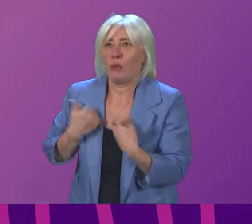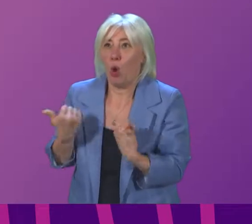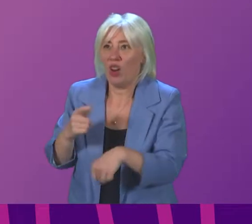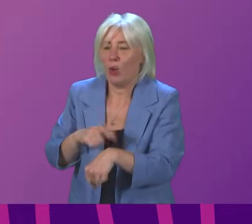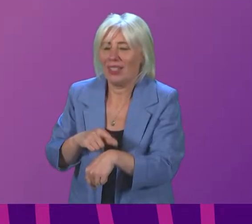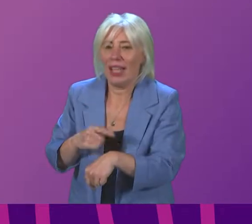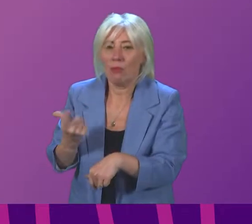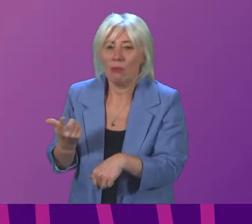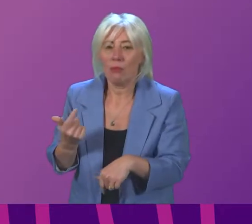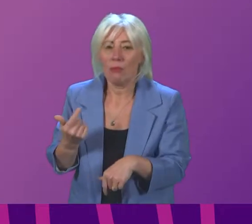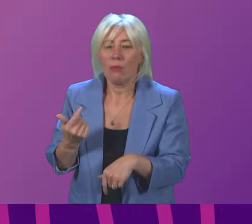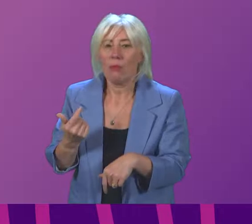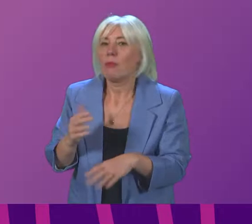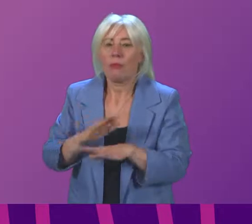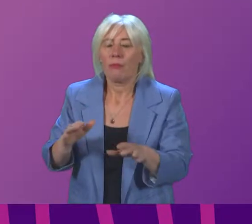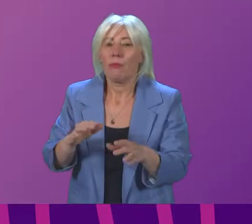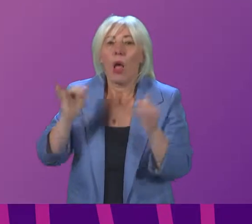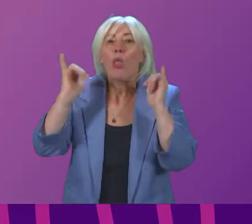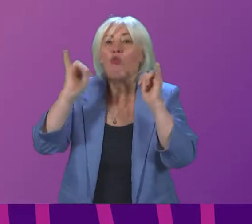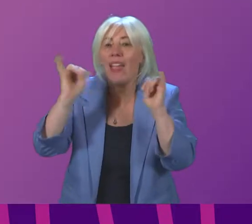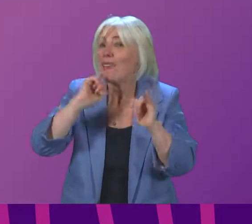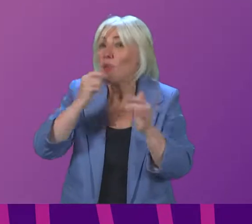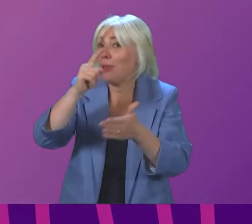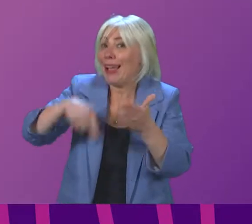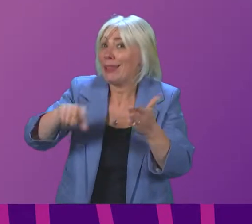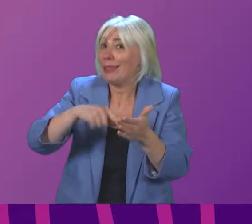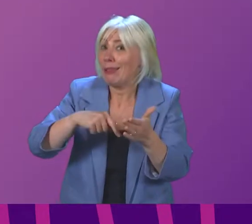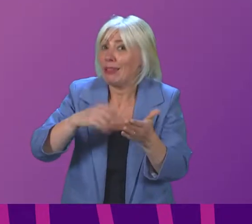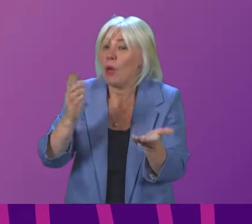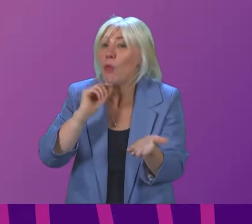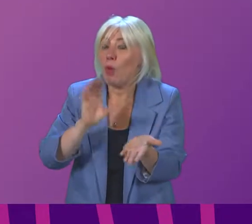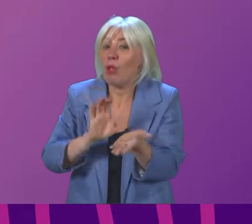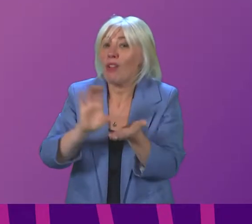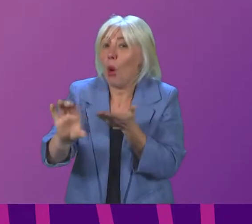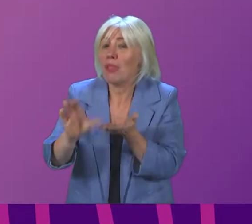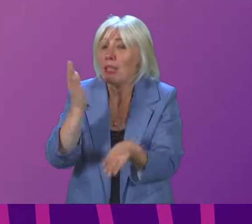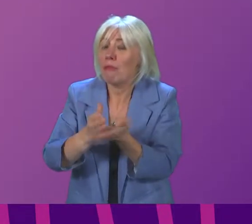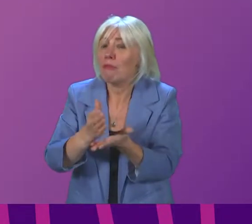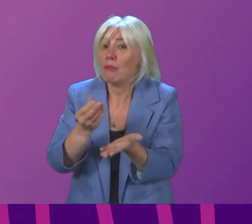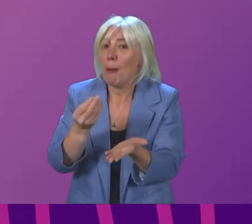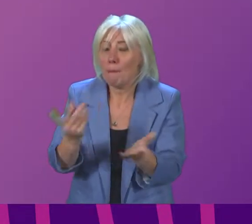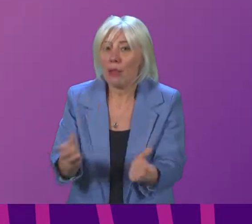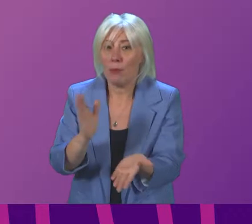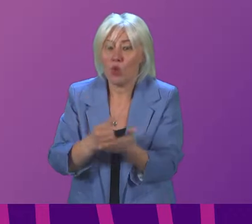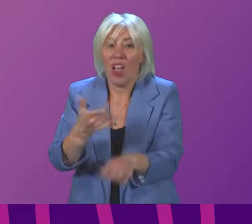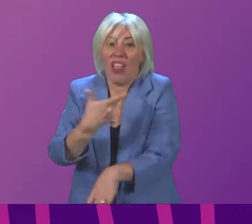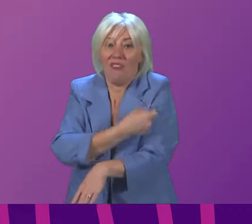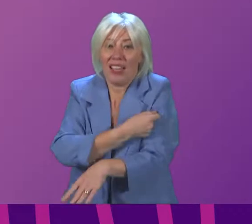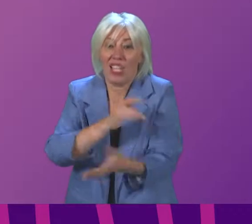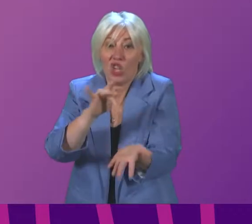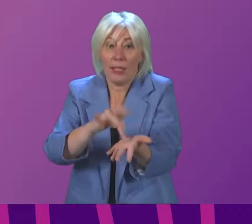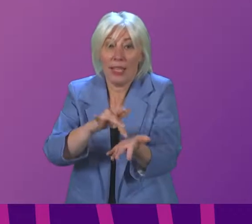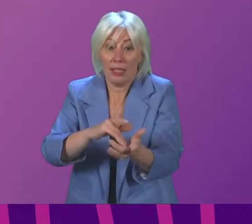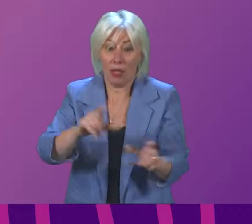Action is underway to cancel the rave, to make sure there's full compensation for that, and make sure that the vaccination centre in its current